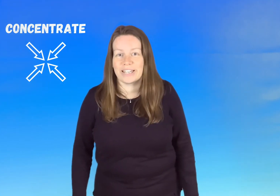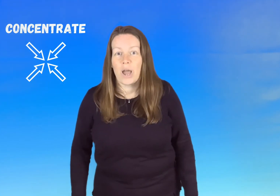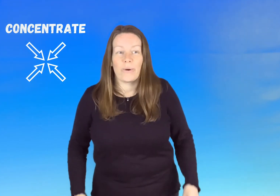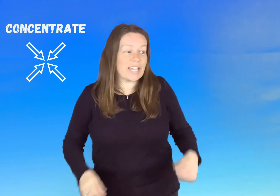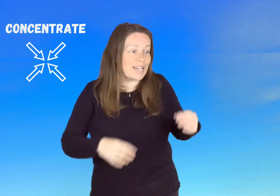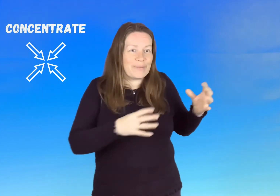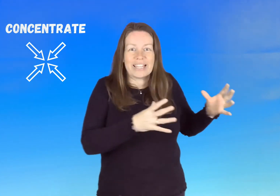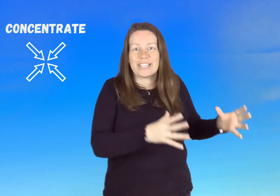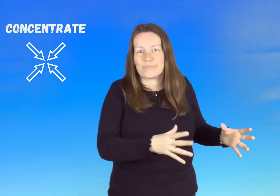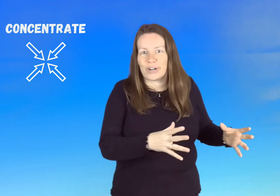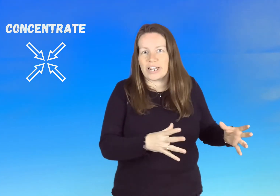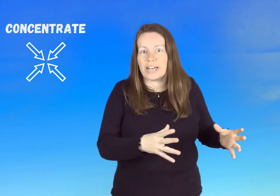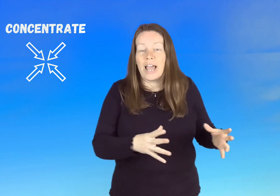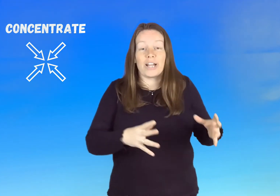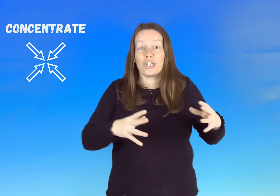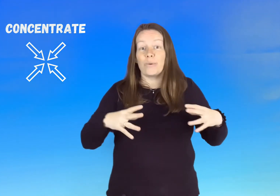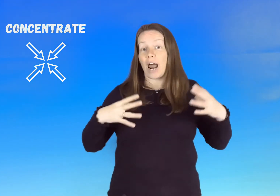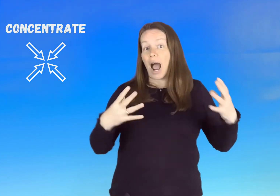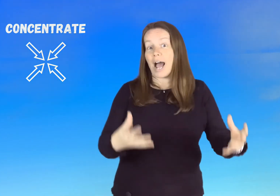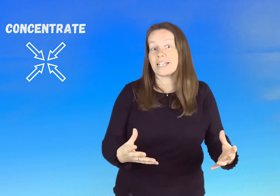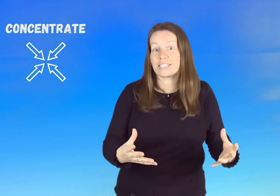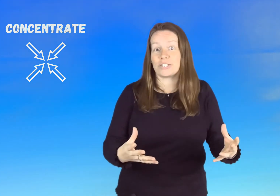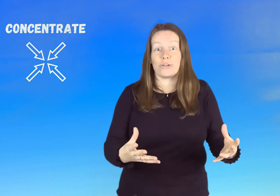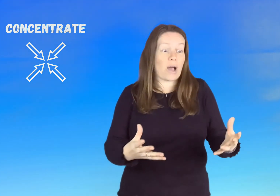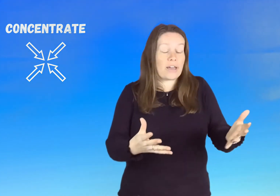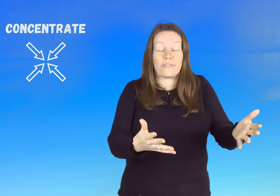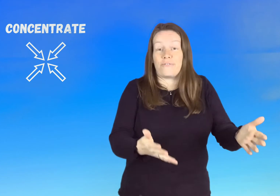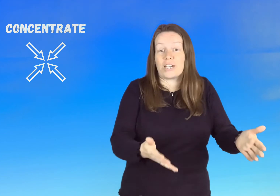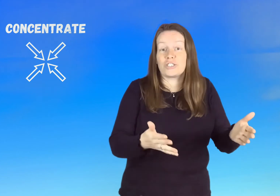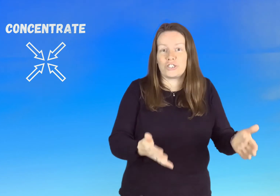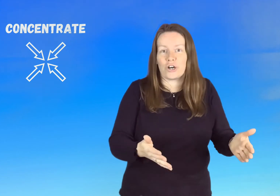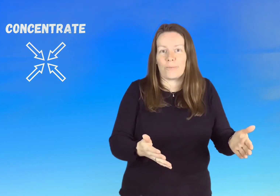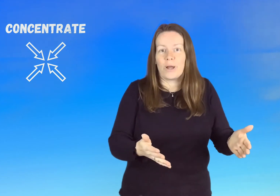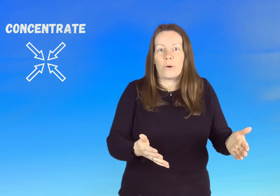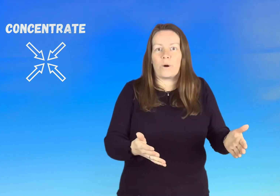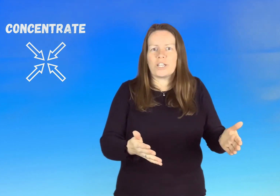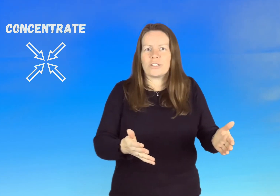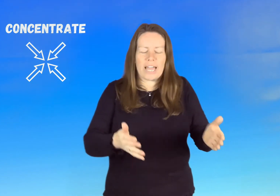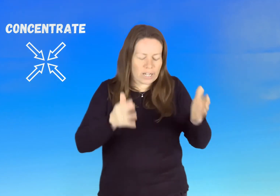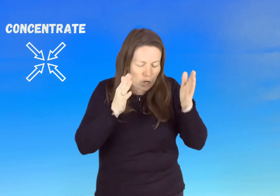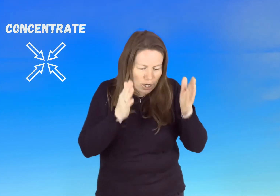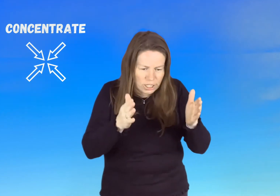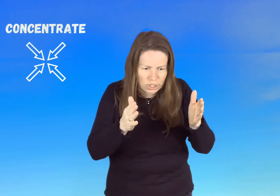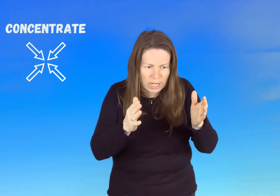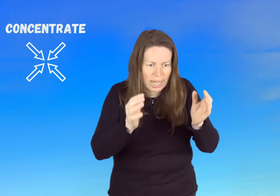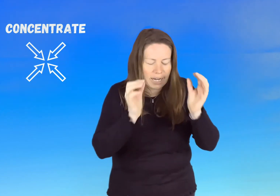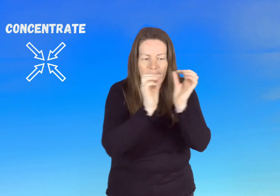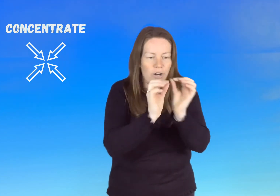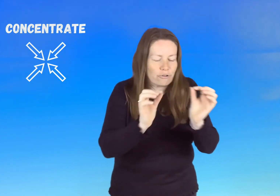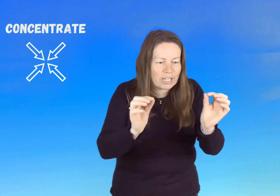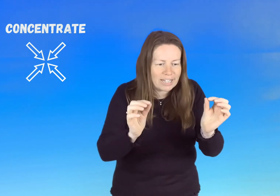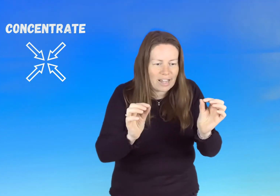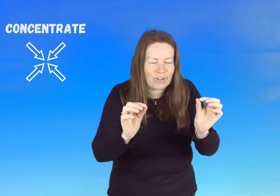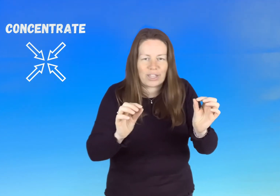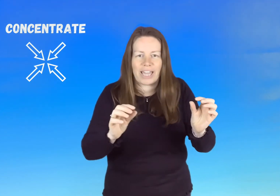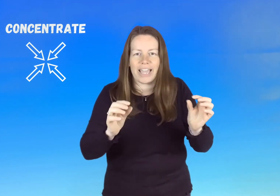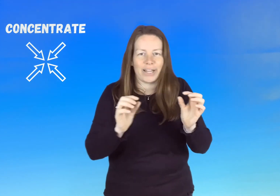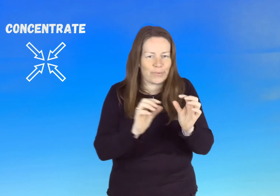when you came in this morning and you were asked to do the first job were you like concentrating and reading everything and